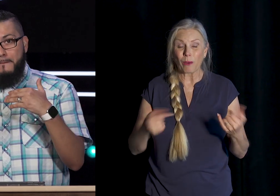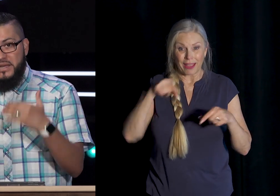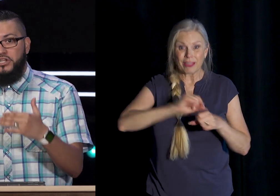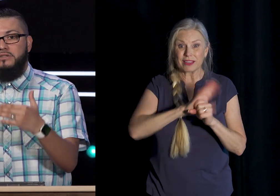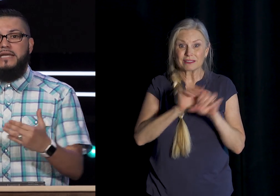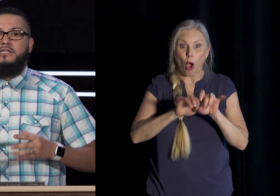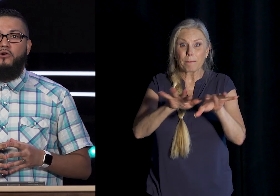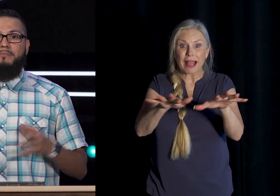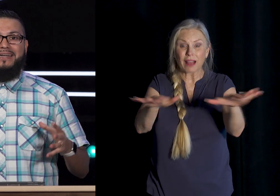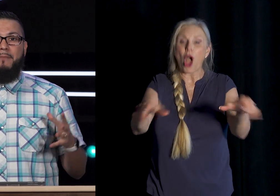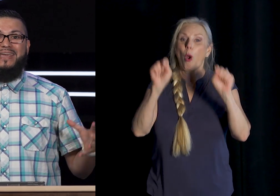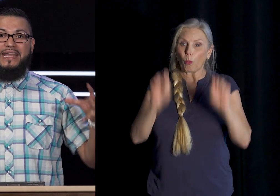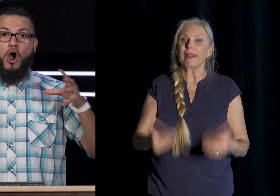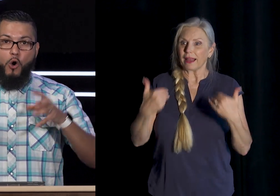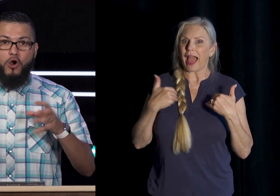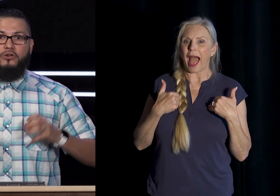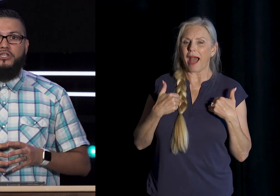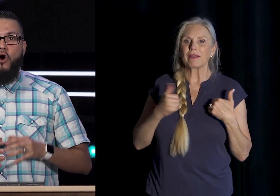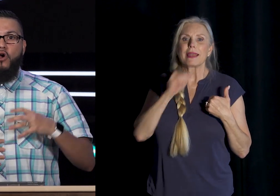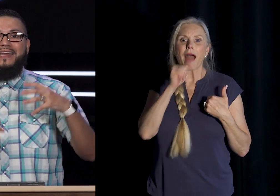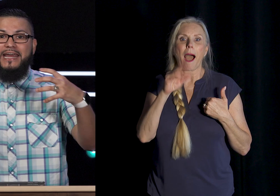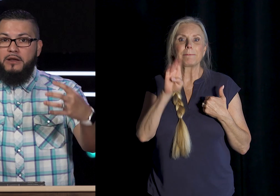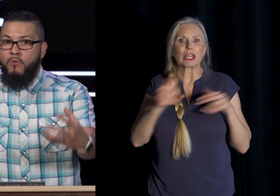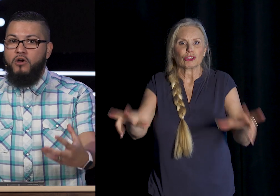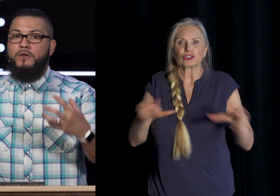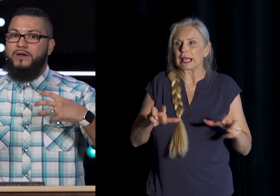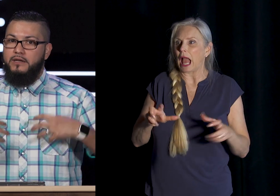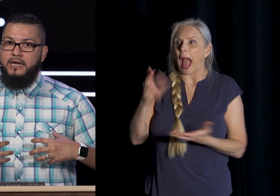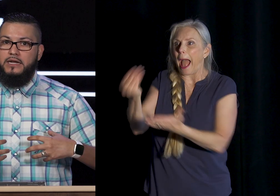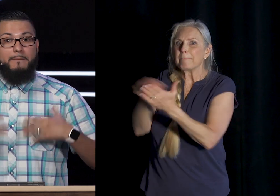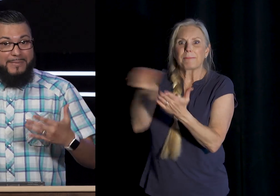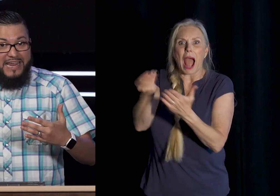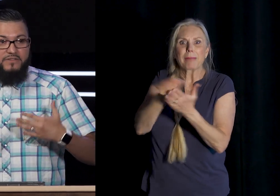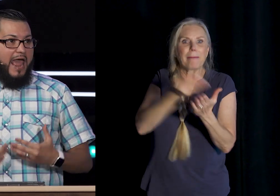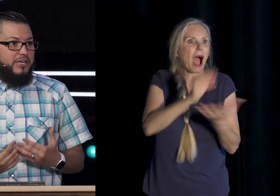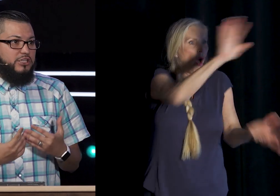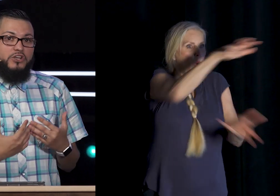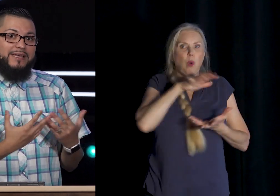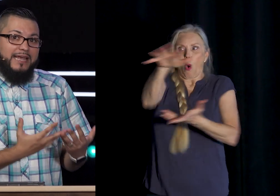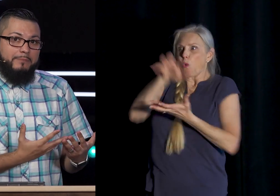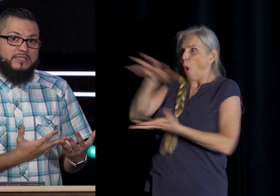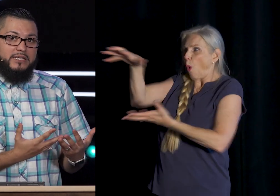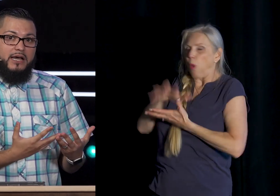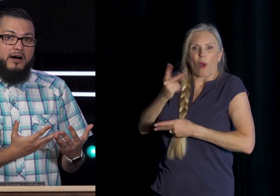missional testimony By not being Hoarders Or getting more Than we need Even actually Doing the opposite Of